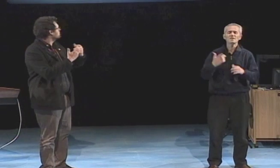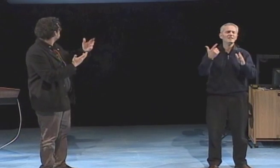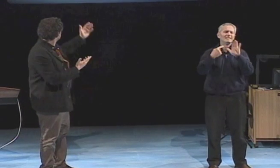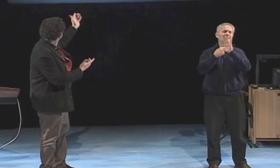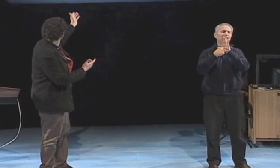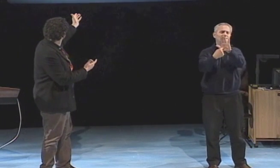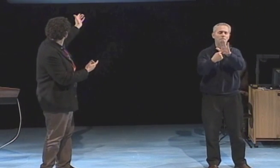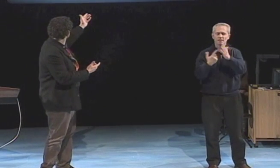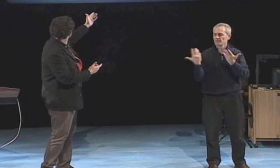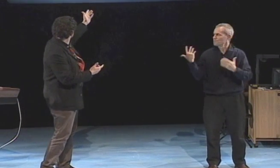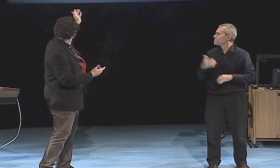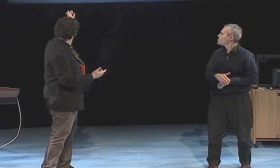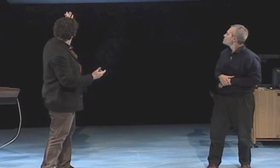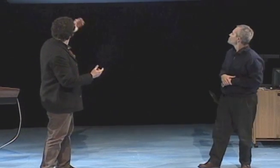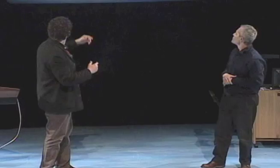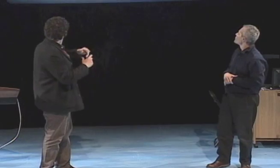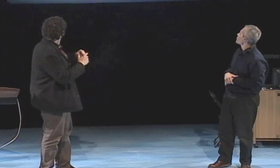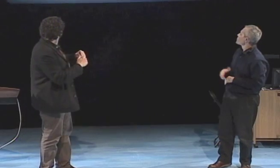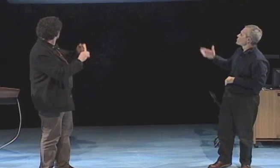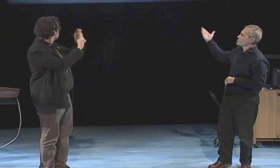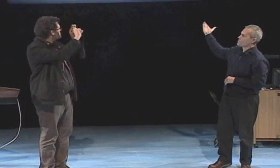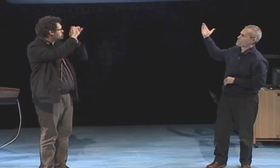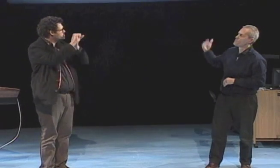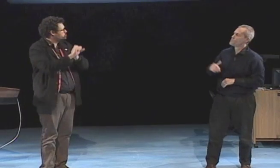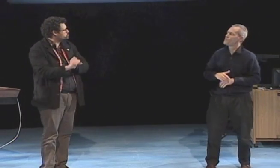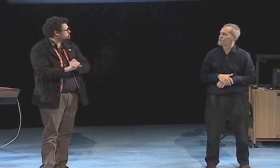And the tension between those two modalities.